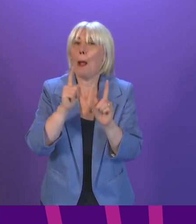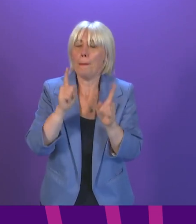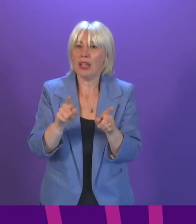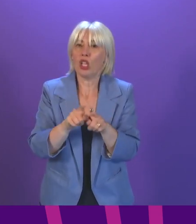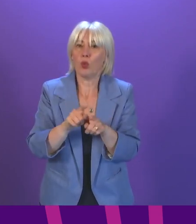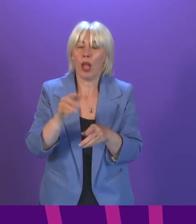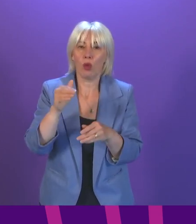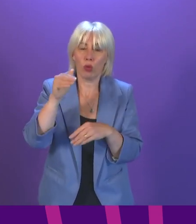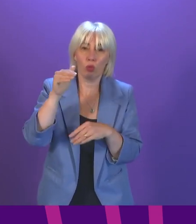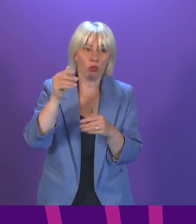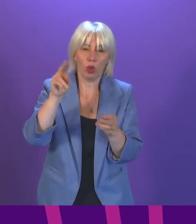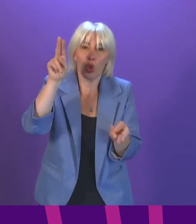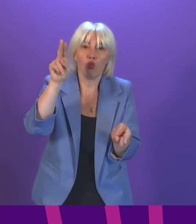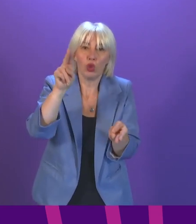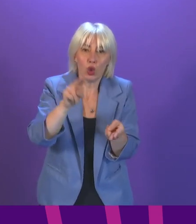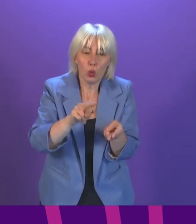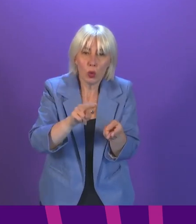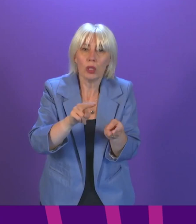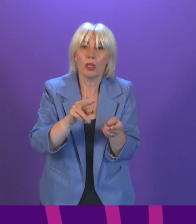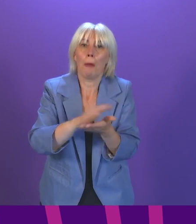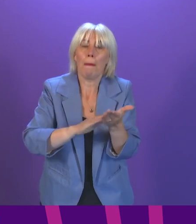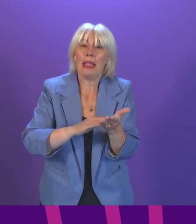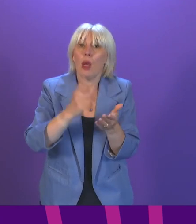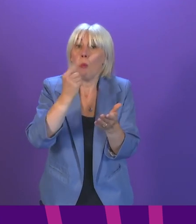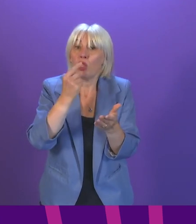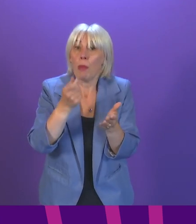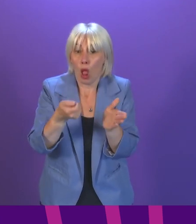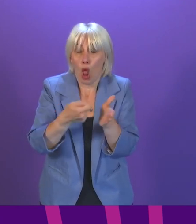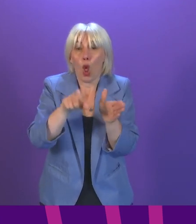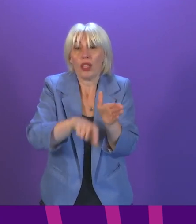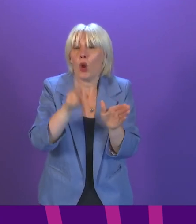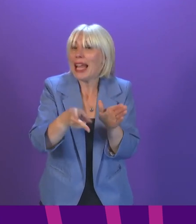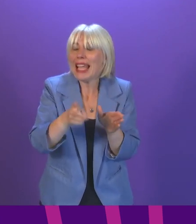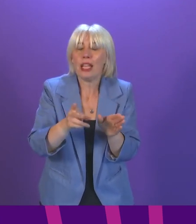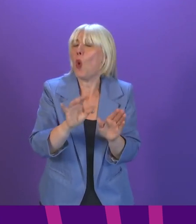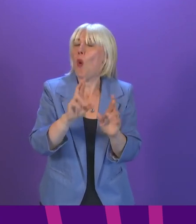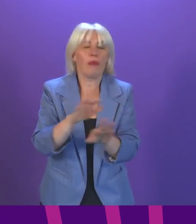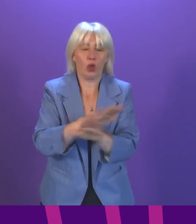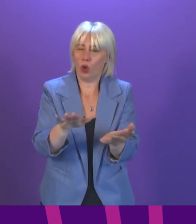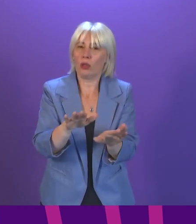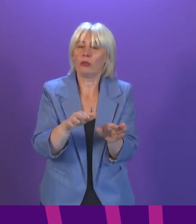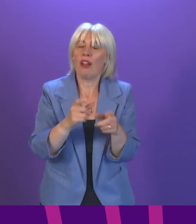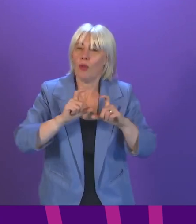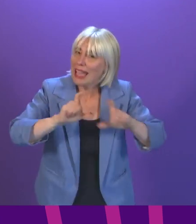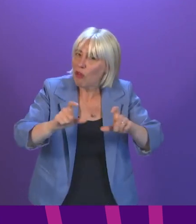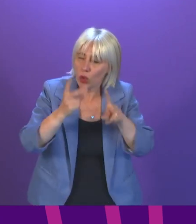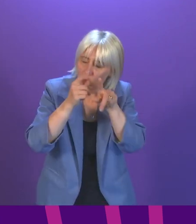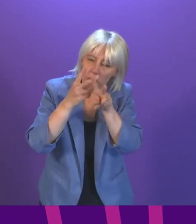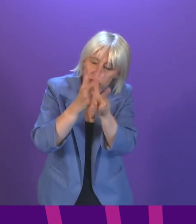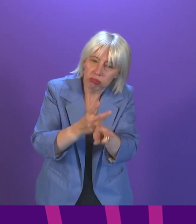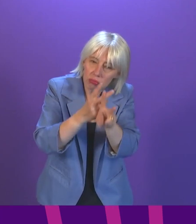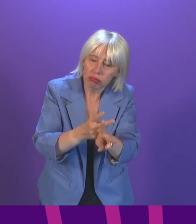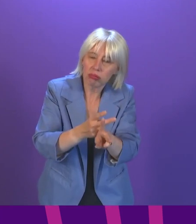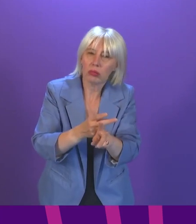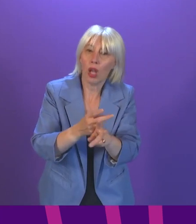reducing the likelihood of restrictions having to be reintroduced. The government will also, of course, continue to do everything we can